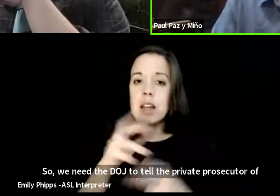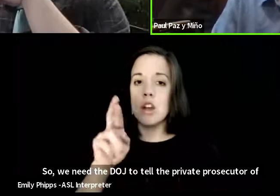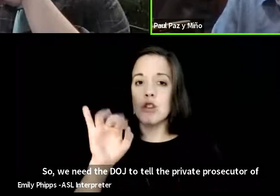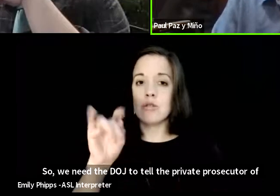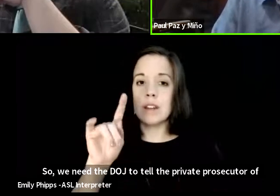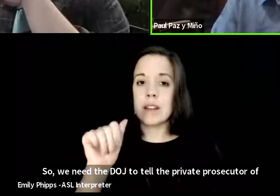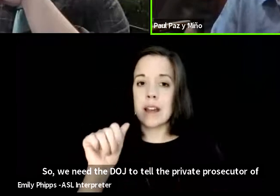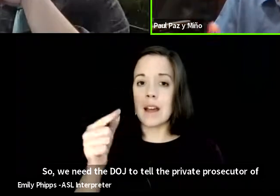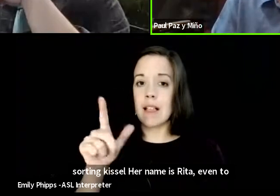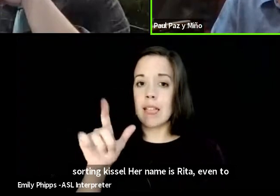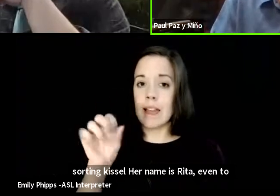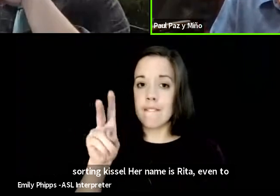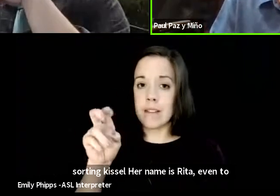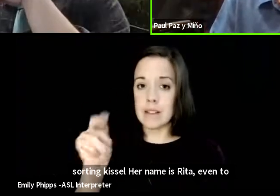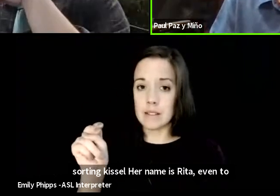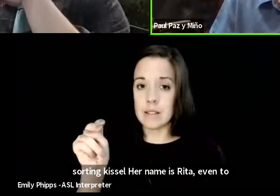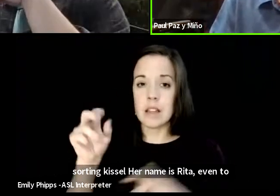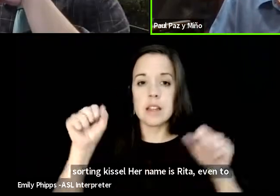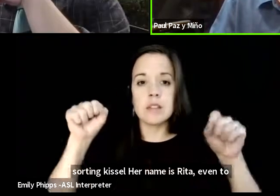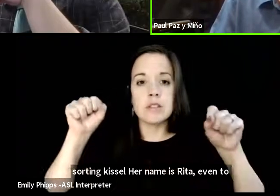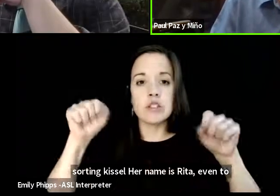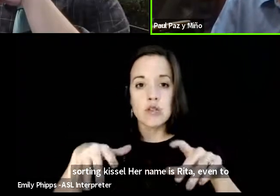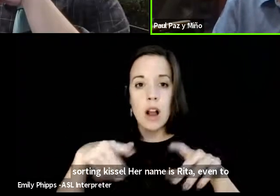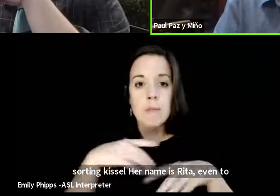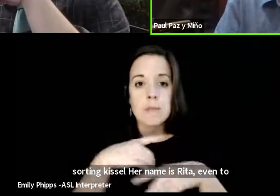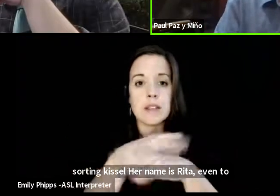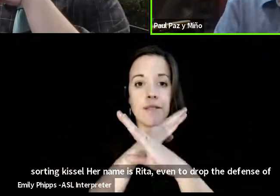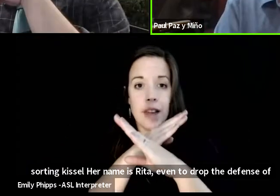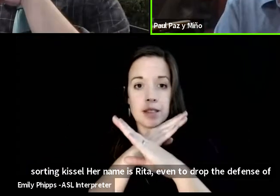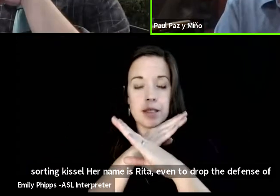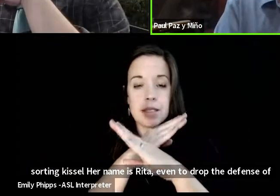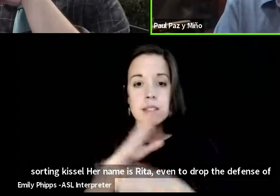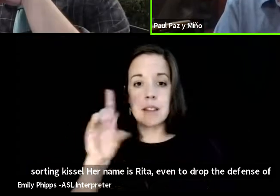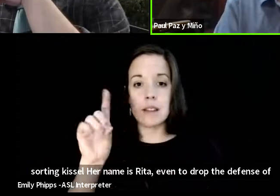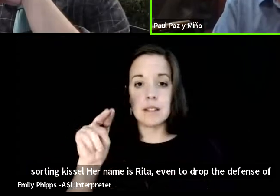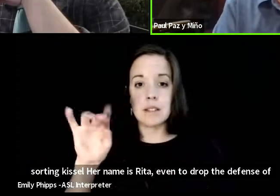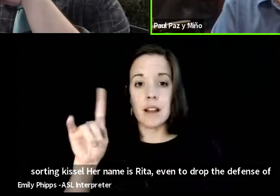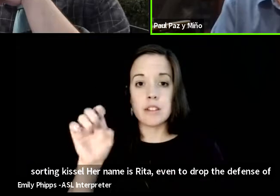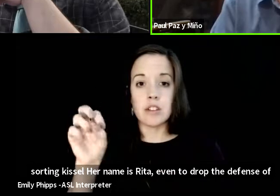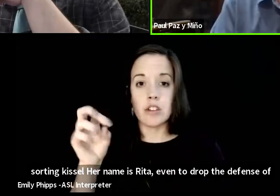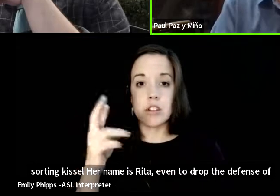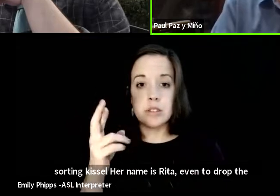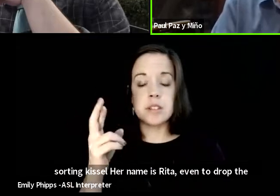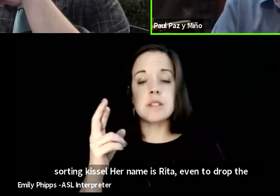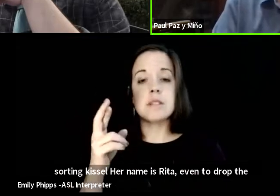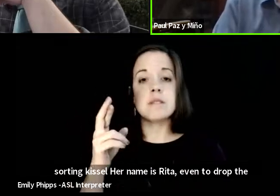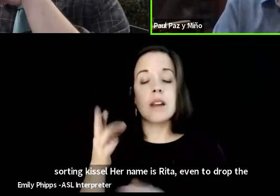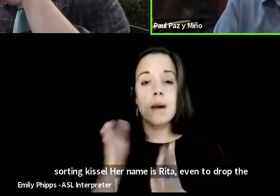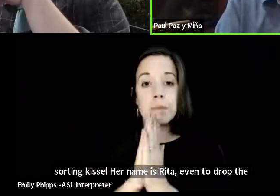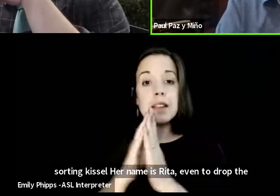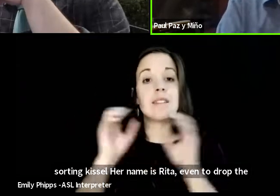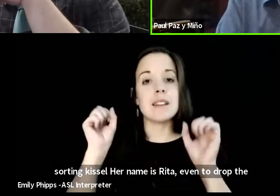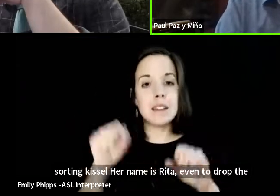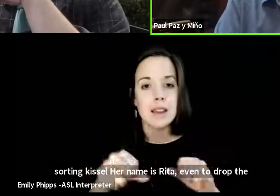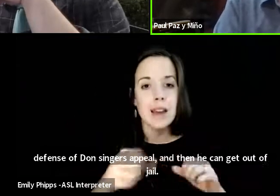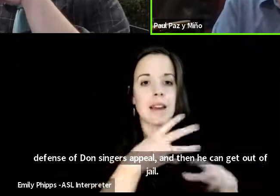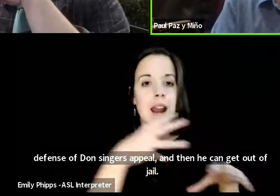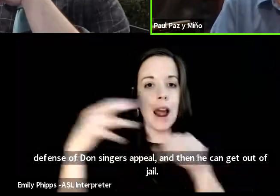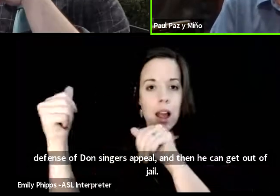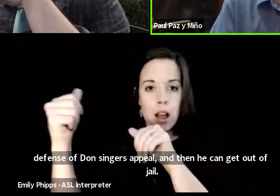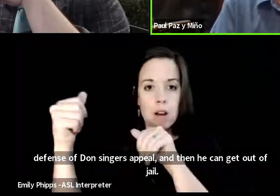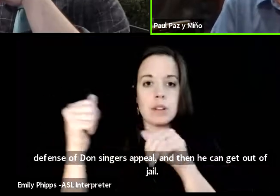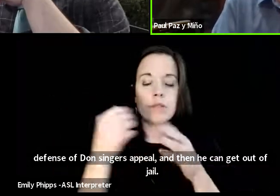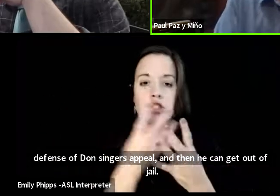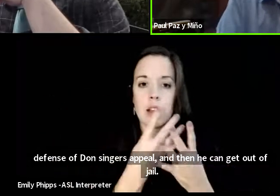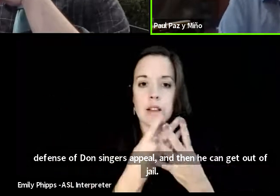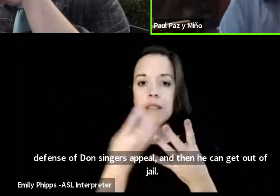to drop the defense of donzinger's appeal and then he can get out of jail it's a very simple